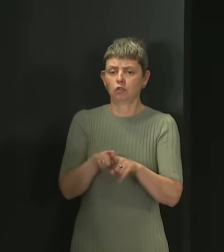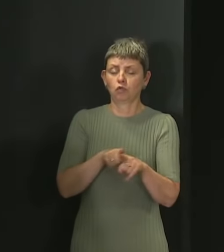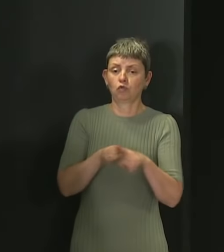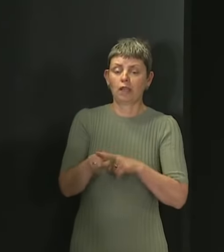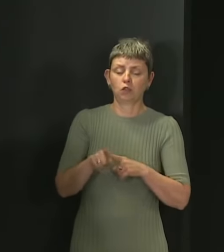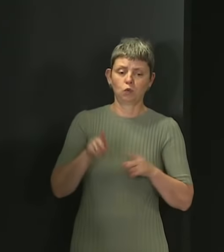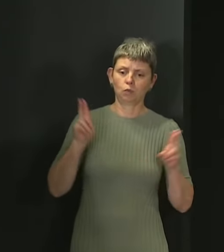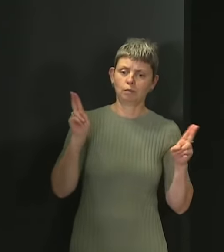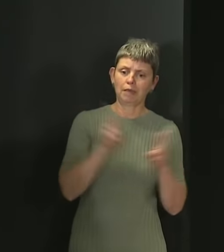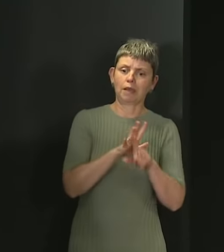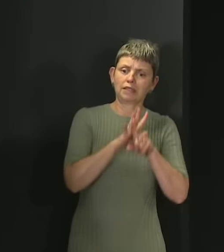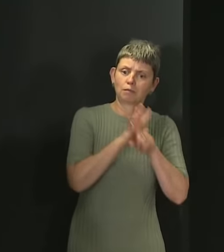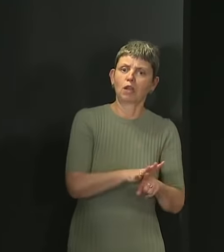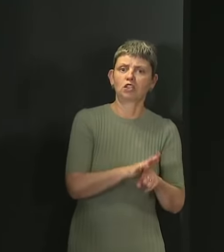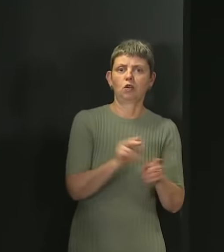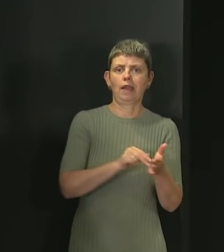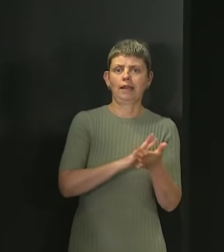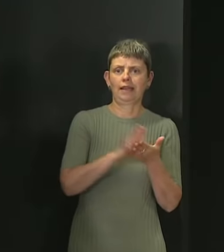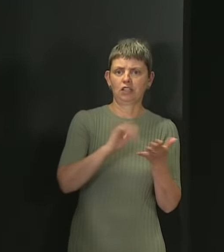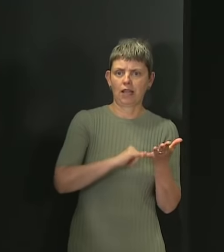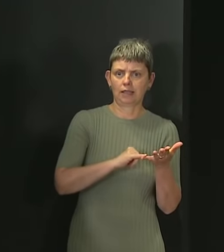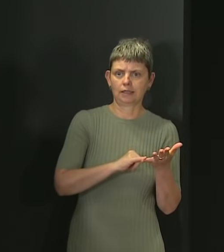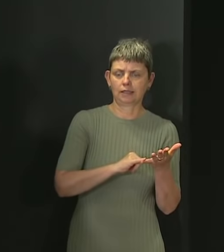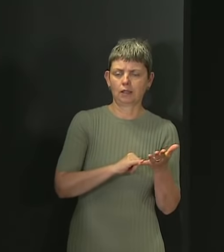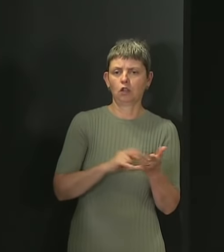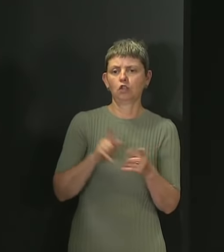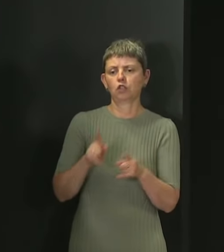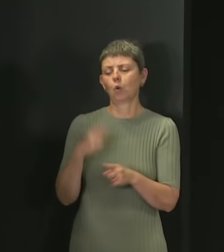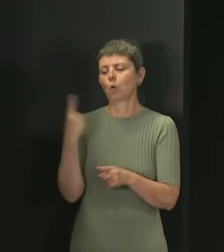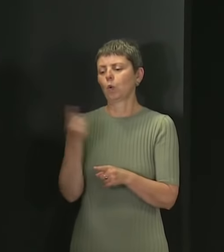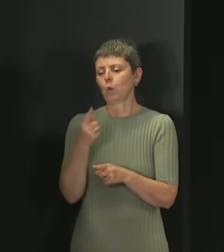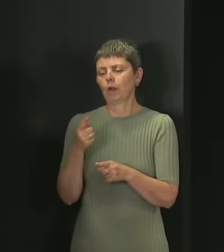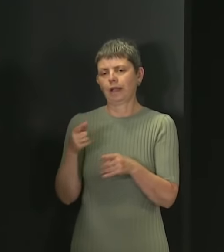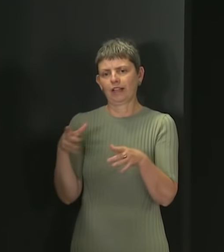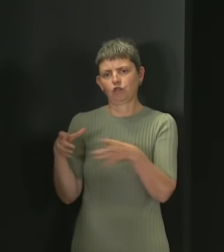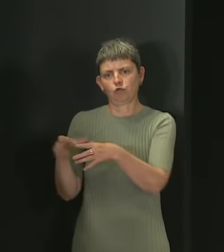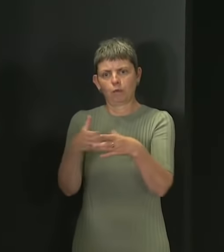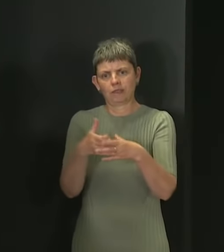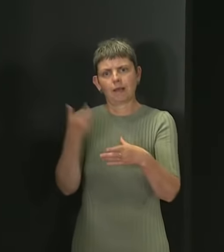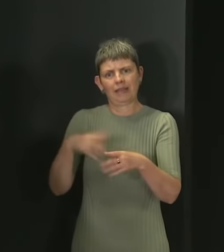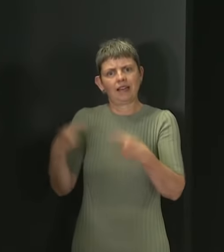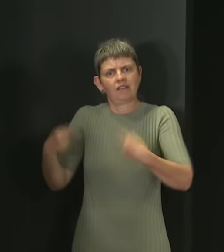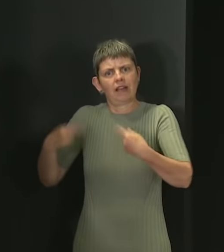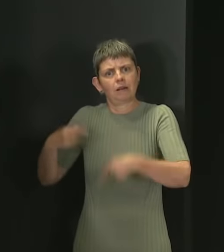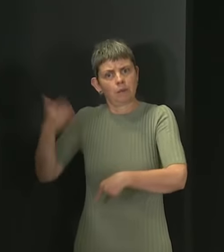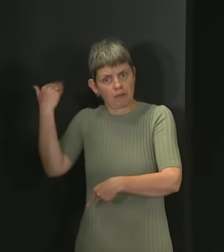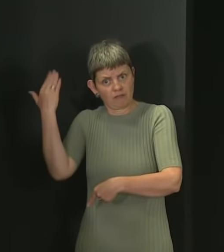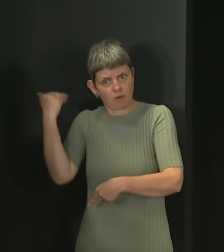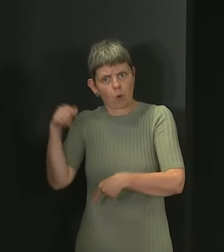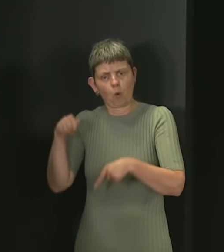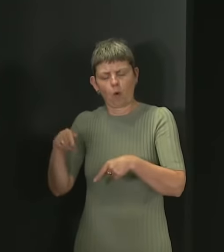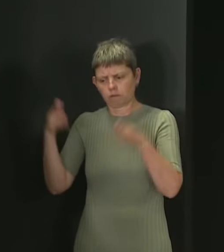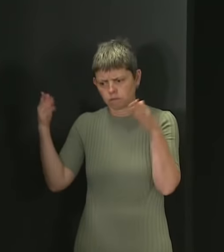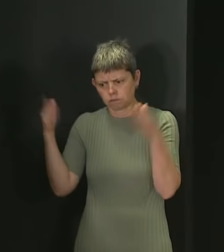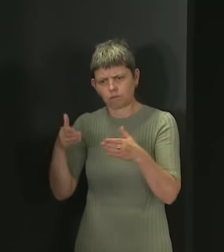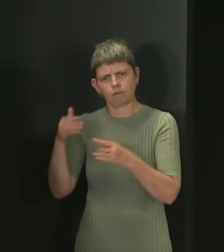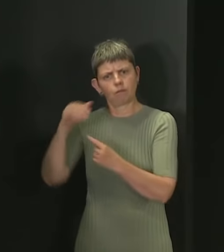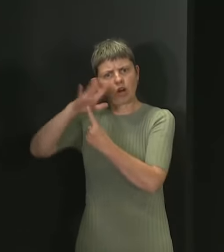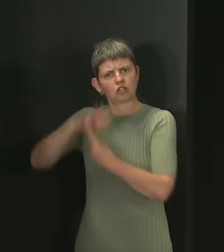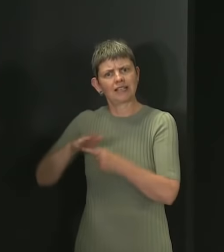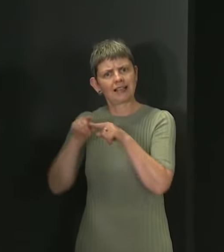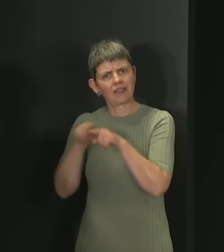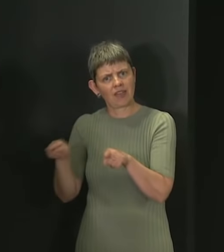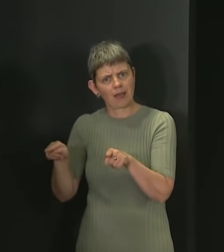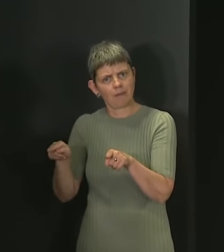We are prioritising the existing cohorts, household members of those shielding and frontline social care workers, as we know these groups